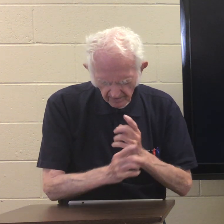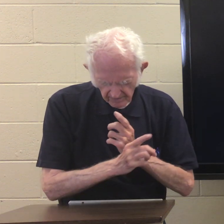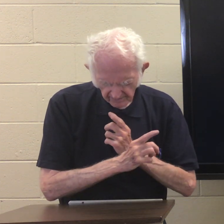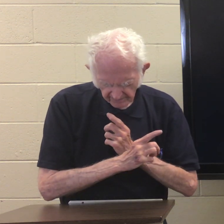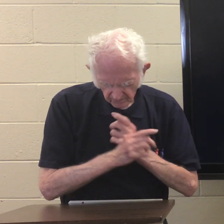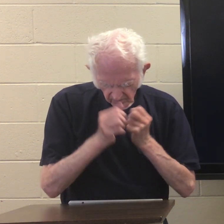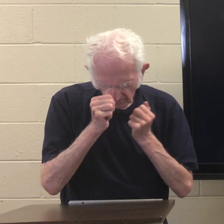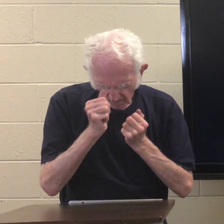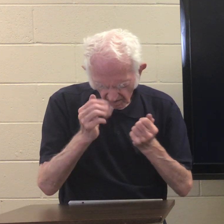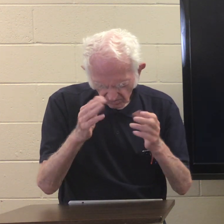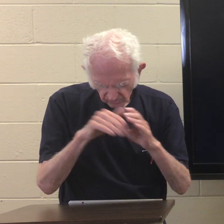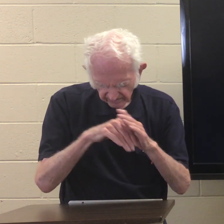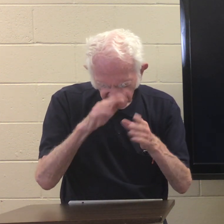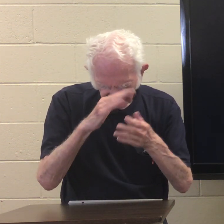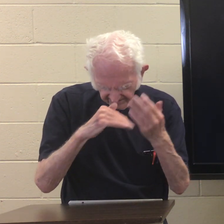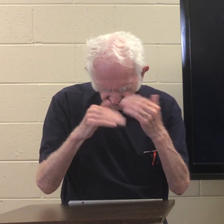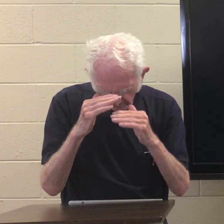dear father in heaven